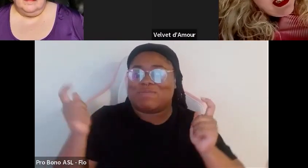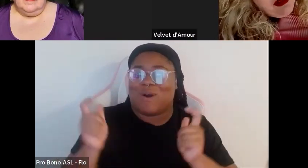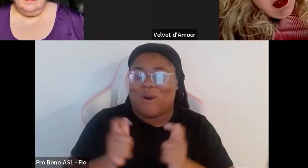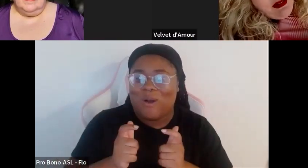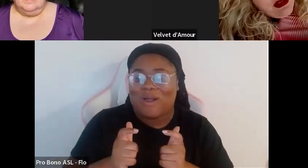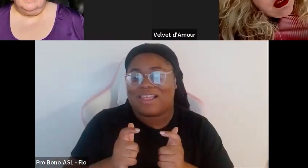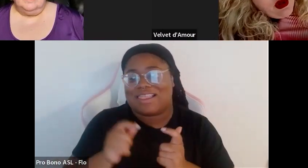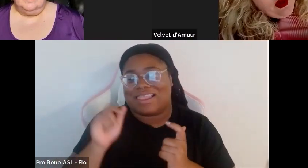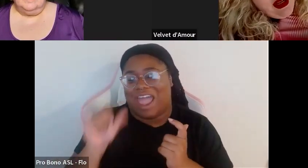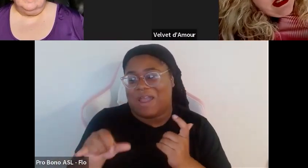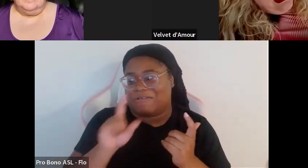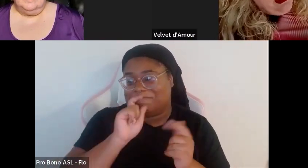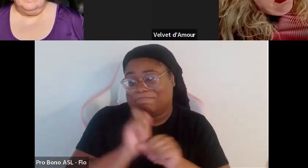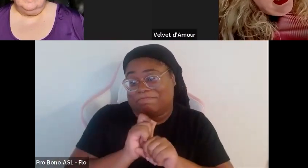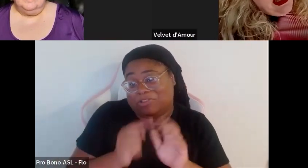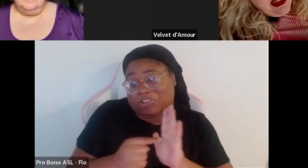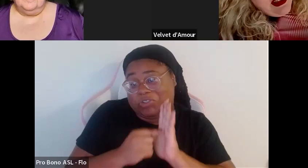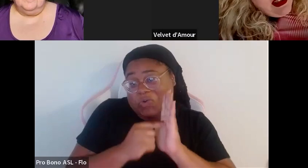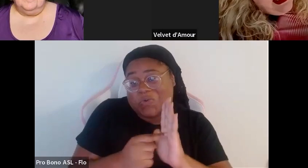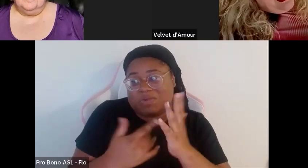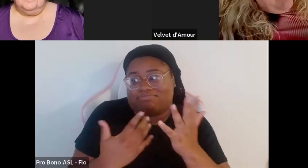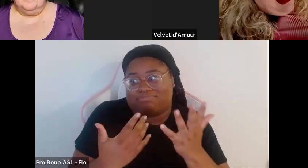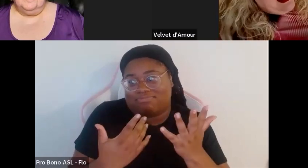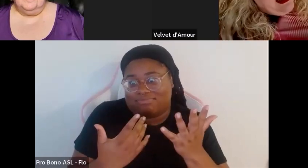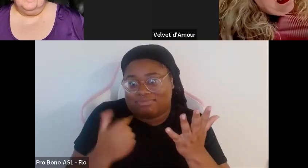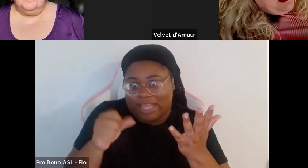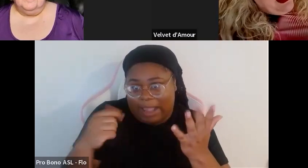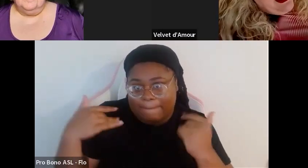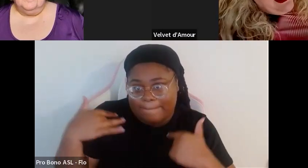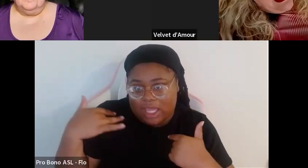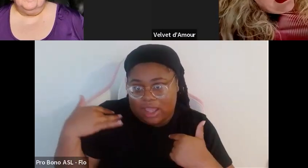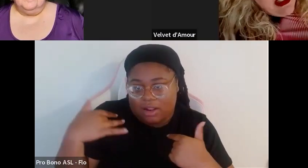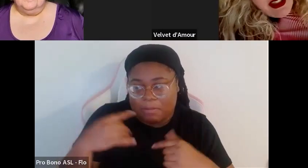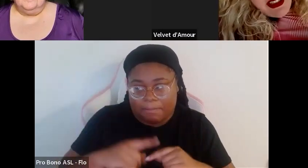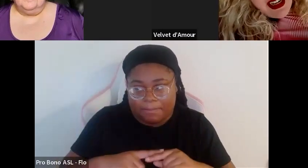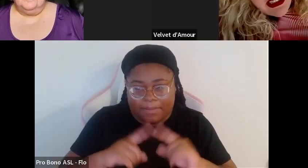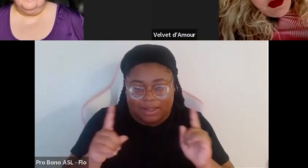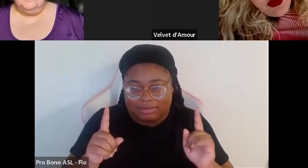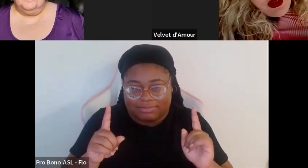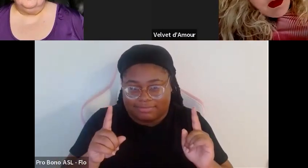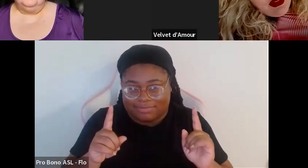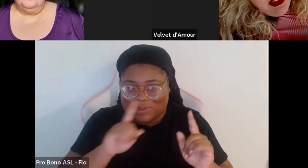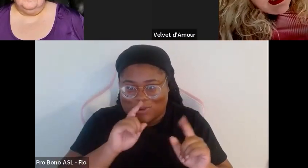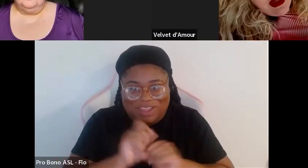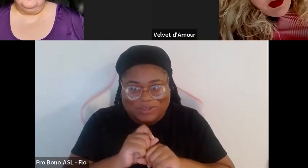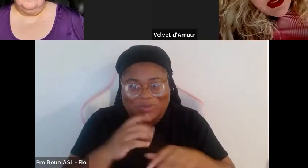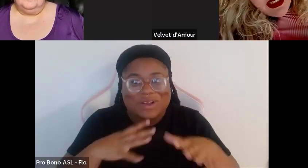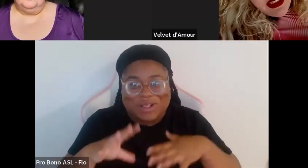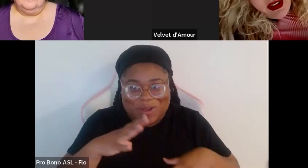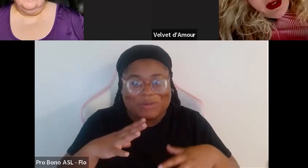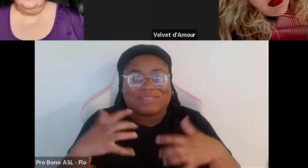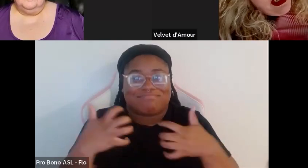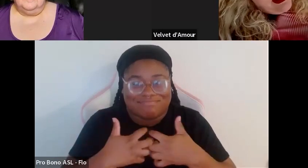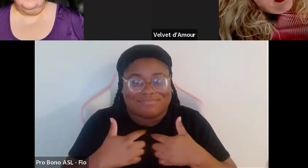and I mean it was just a way to show that like yeah I'm modeling but it's just there's nothing that actually would fit me within the samples